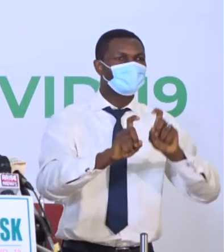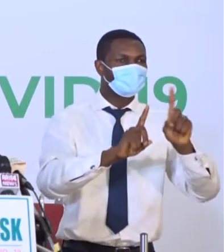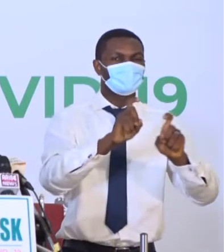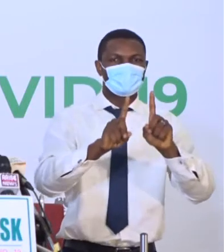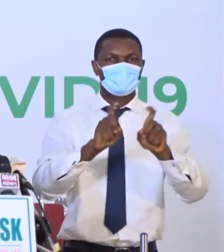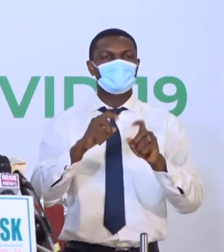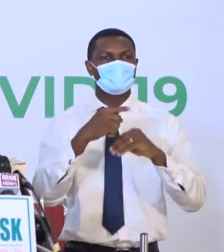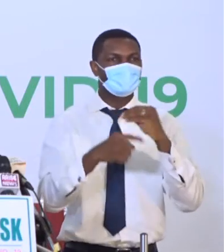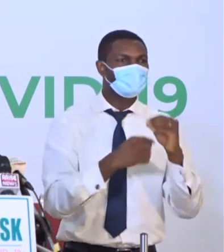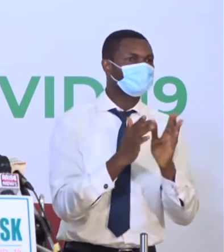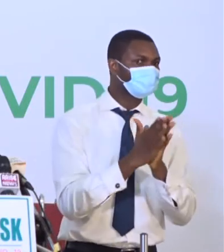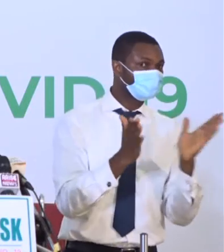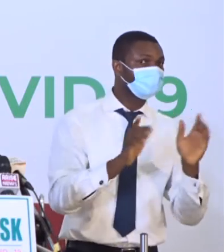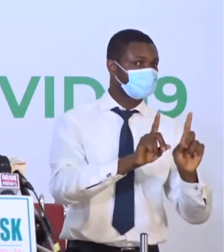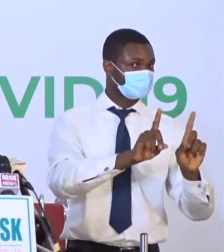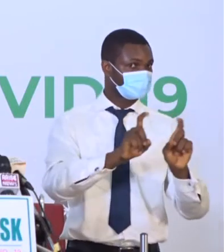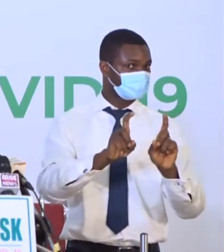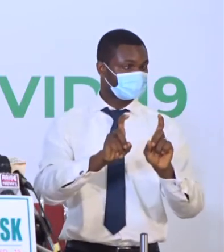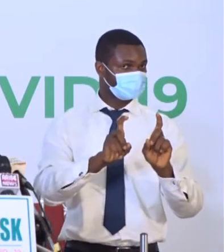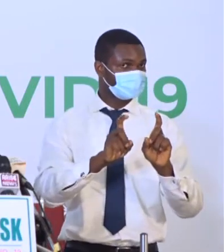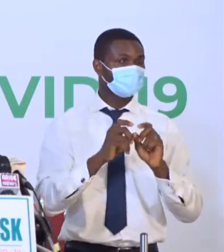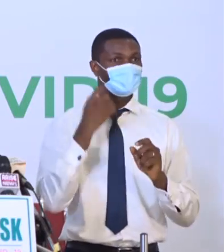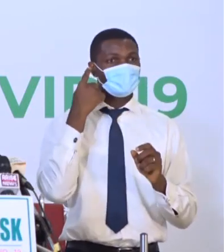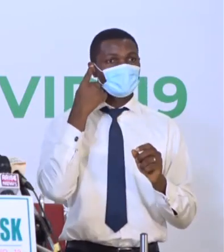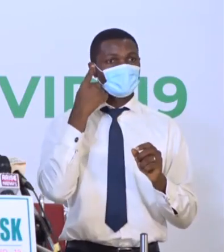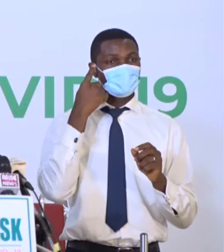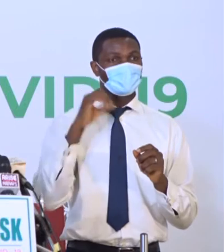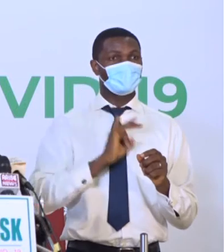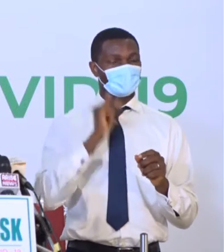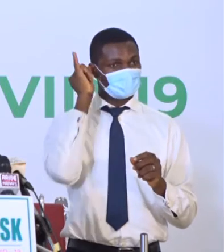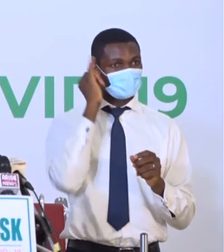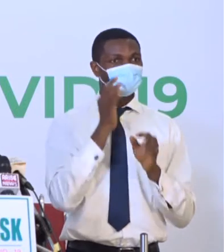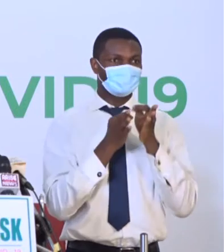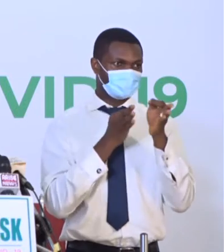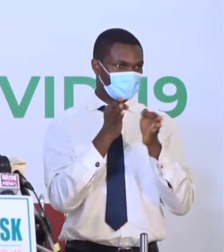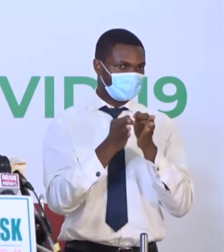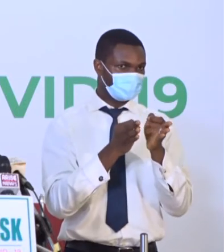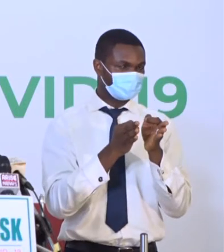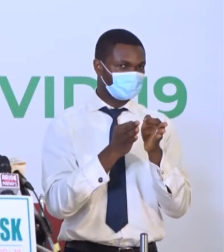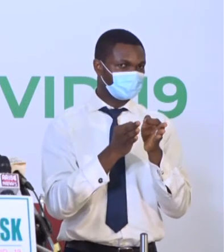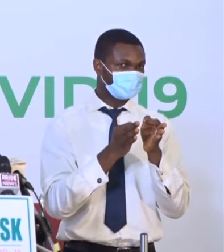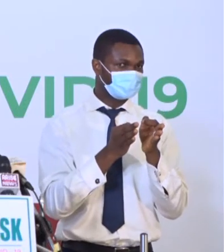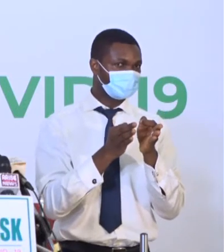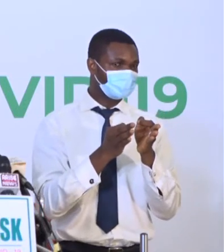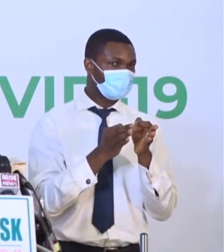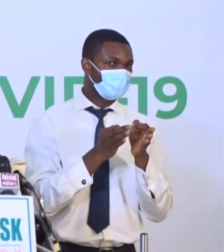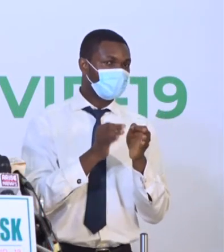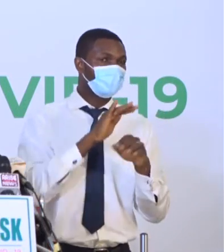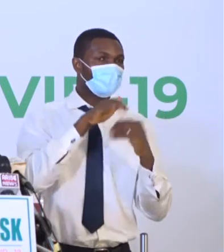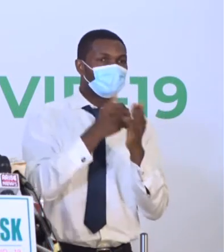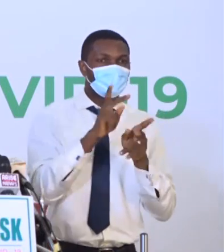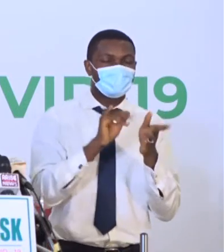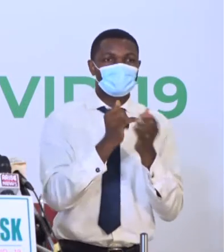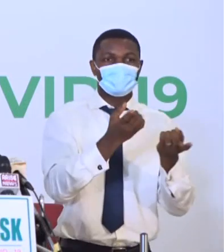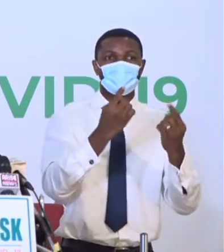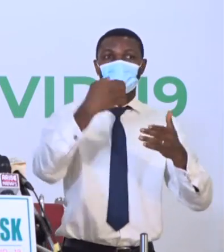of Nigeria. For the avoidance of doubts, the protocol in Nigeria requires inbound passengers to test,